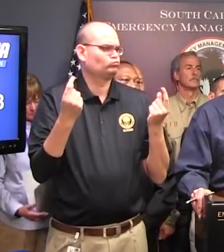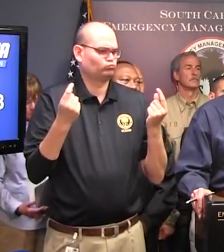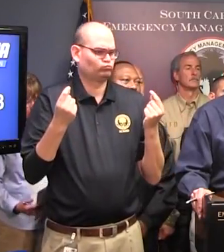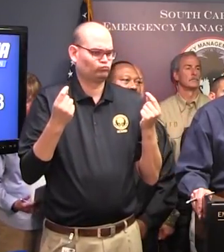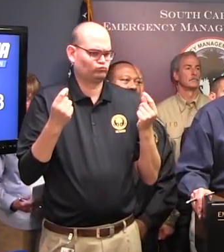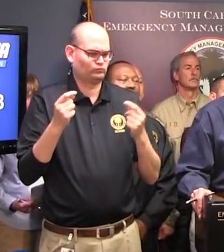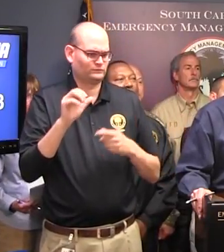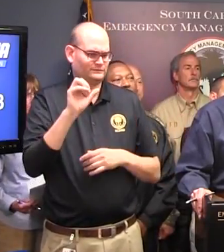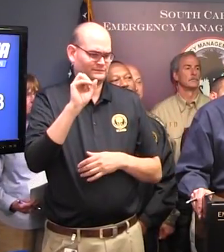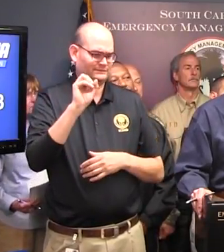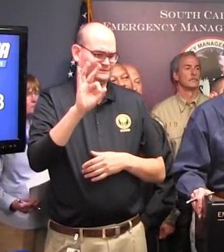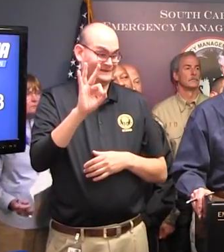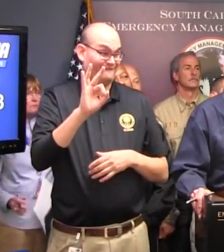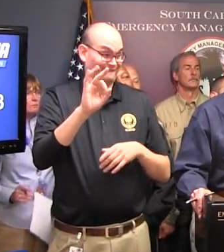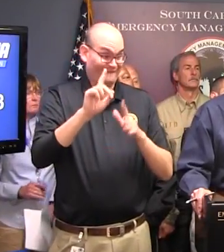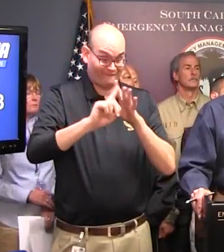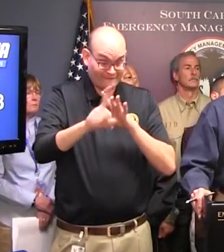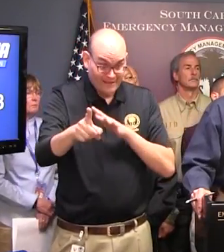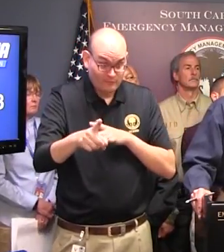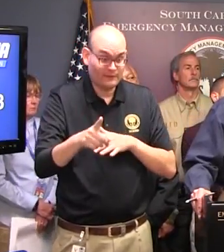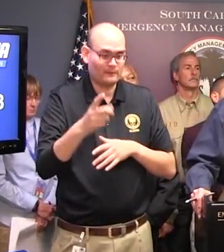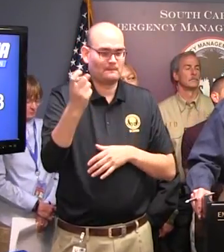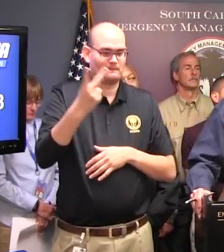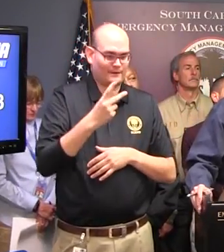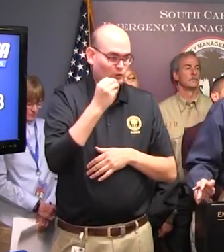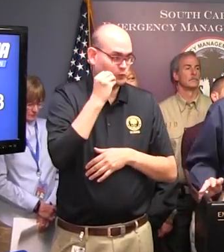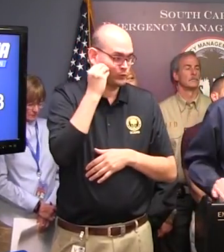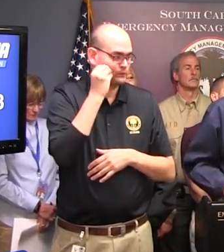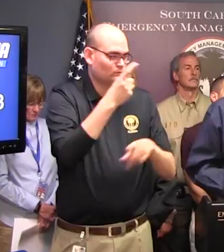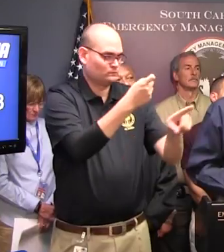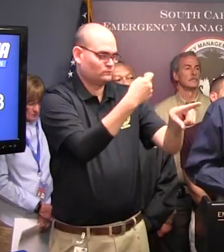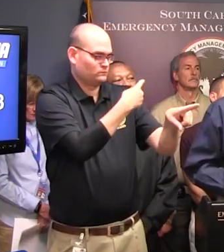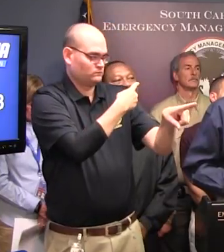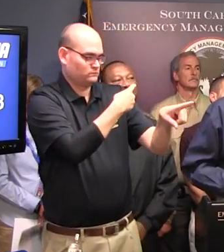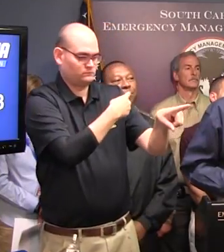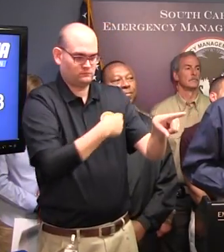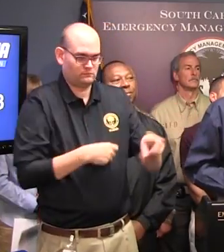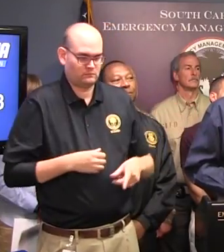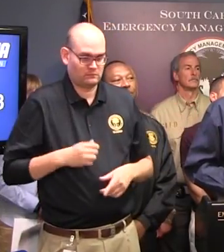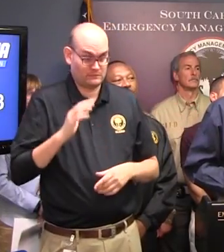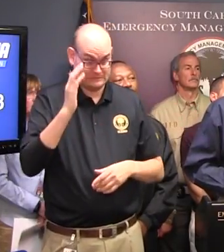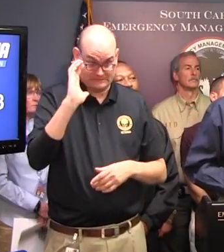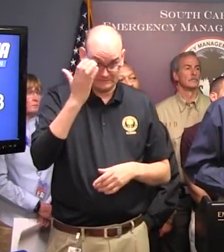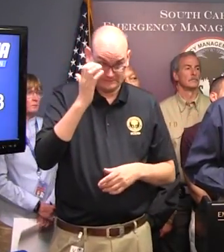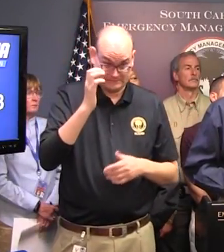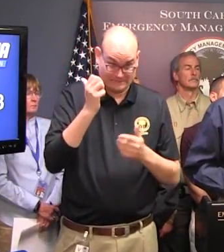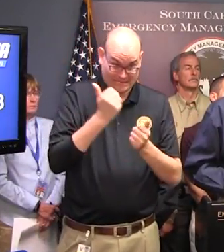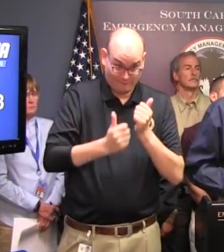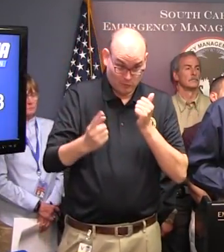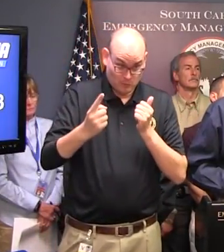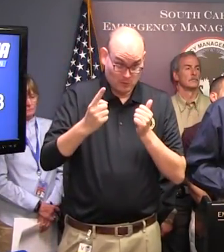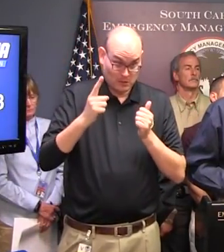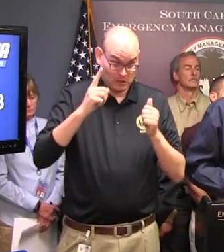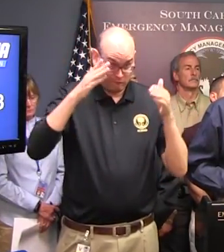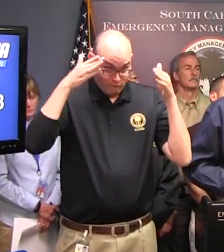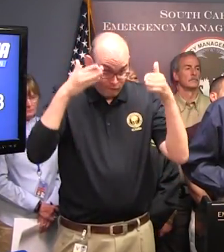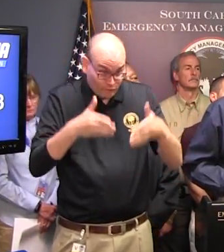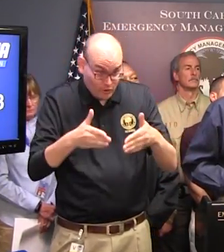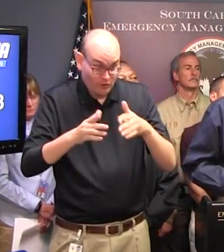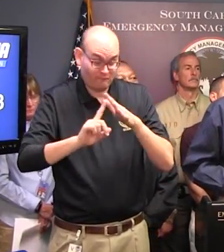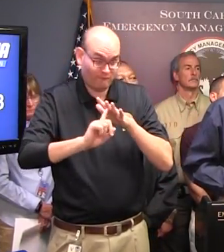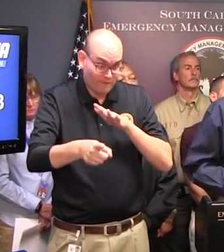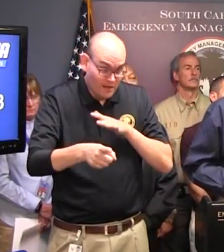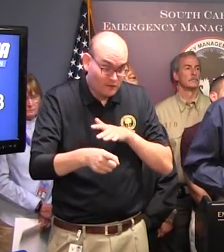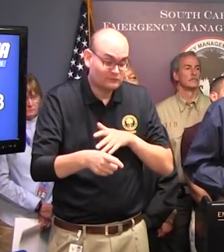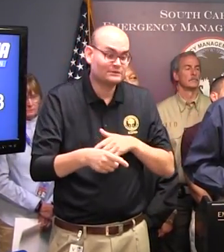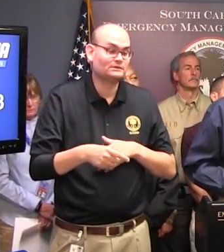Any more? Having, you know, everyone together, and really it seems like everyone's keen and focused on the evacuating and making sure that we're